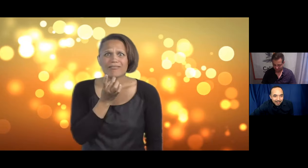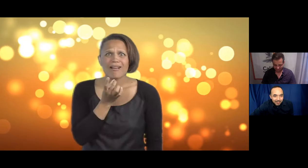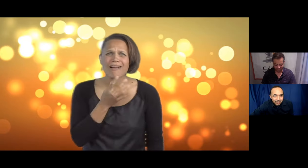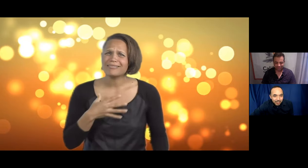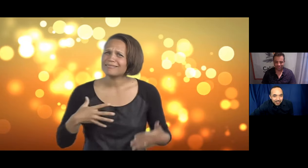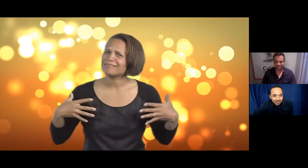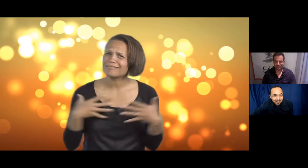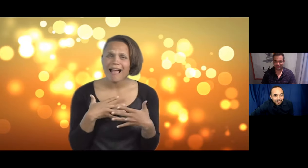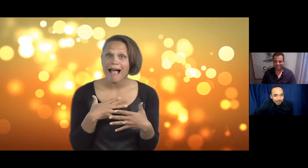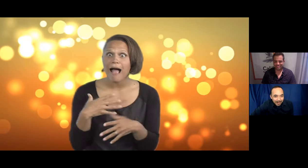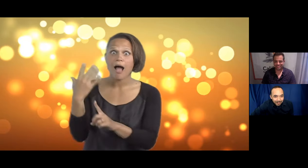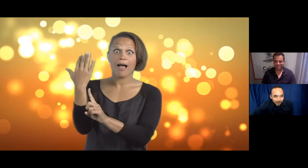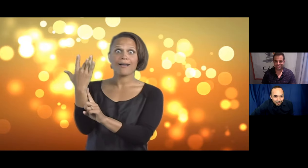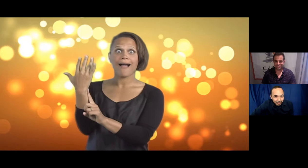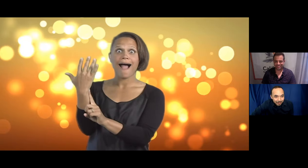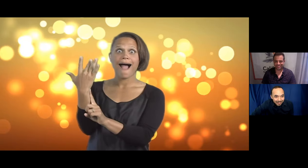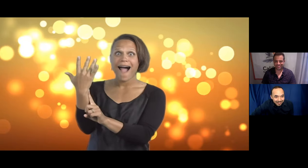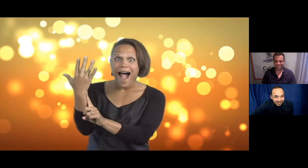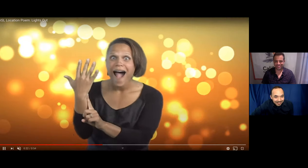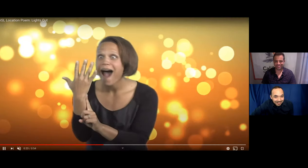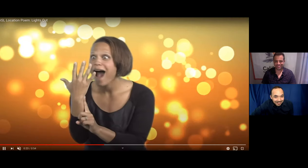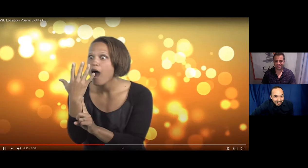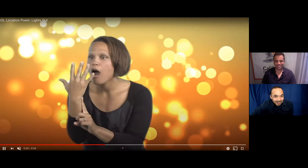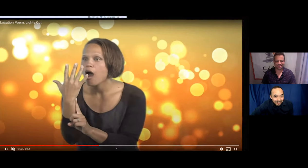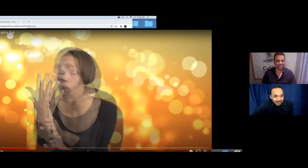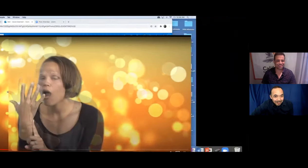back to the chin, back to neutral space.